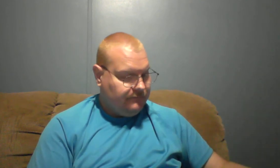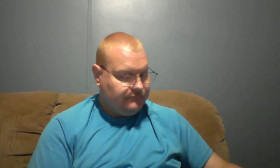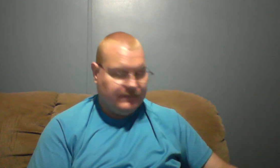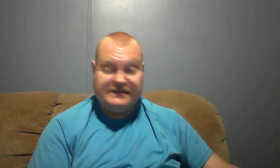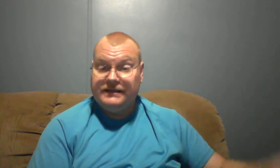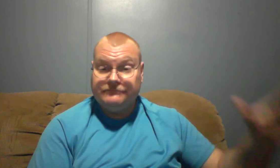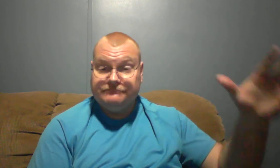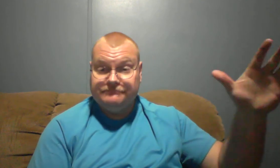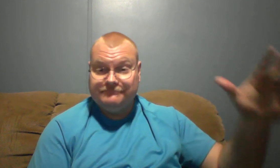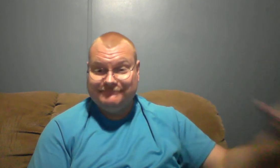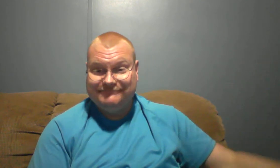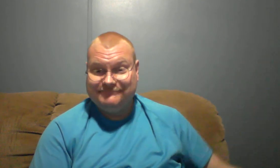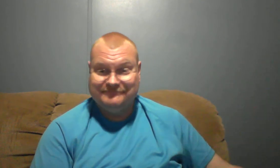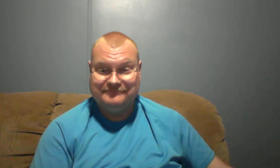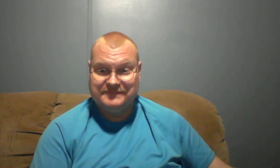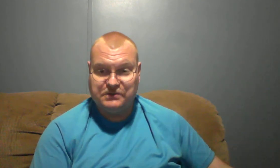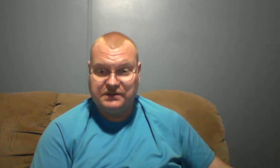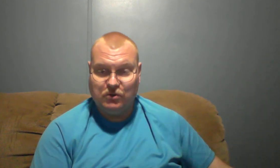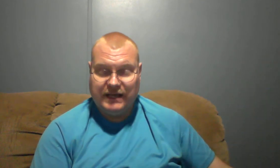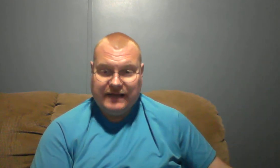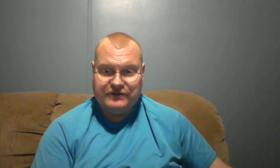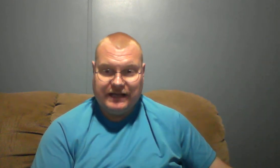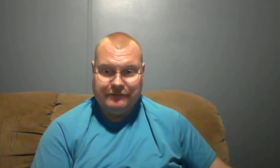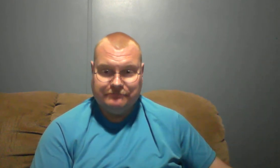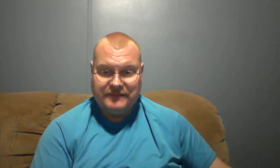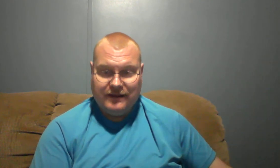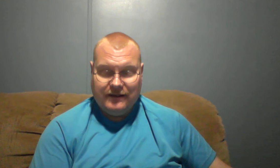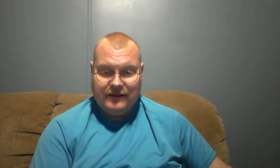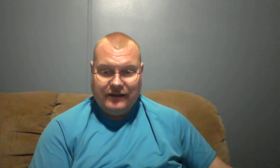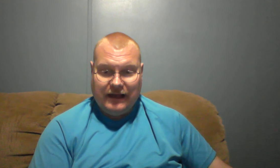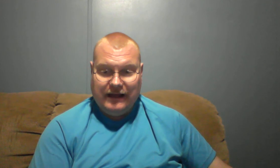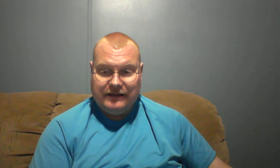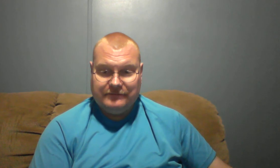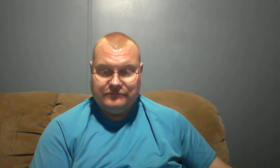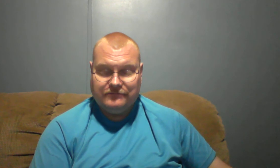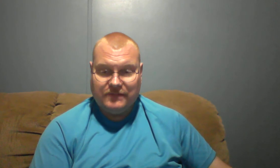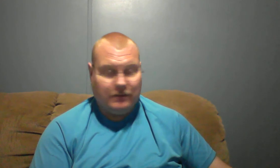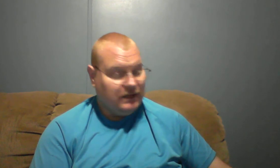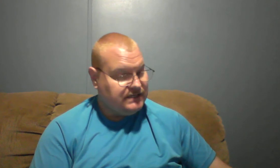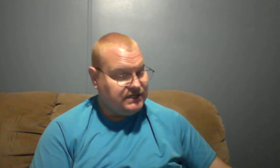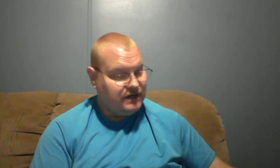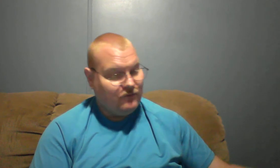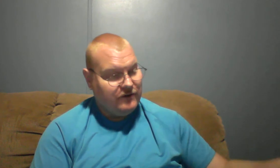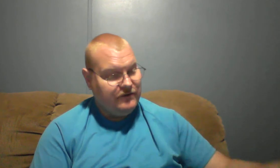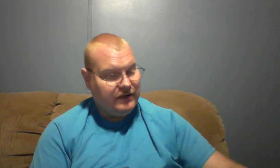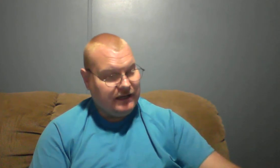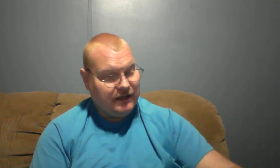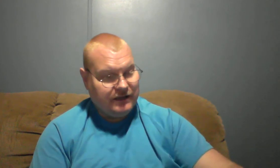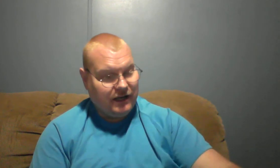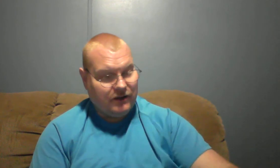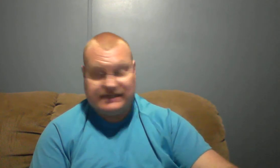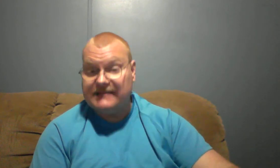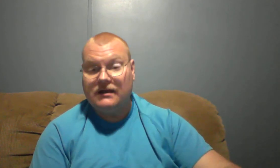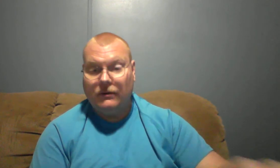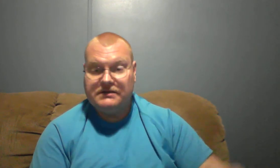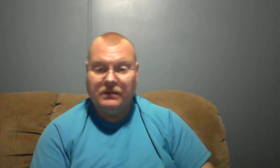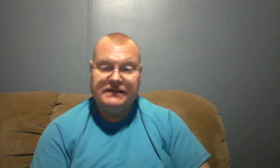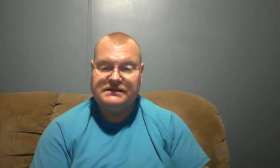that's it that's what the Lord had for tonight God bless each and every one of you and as always blessings in